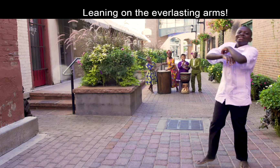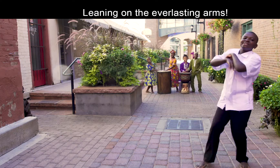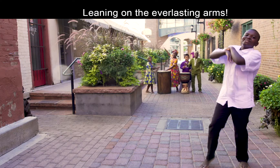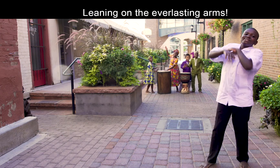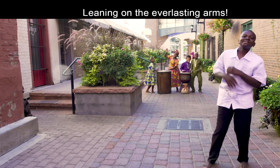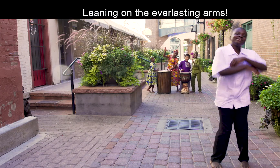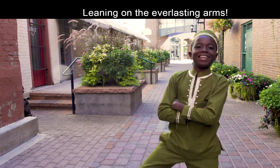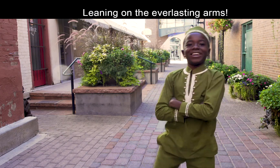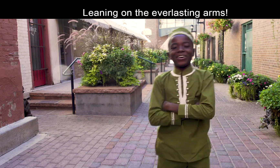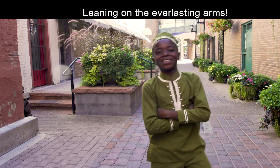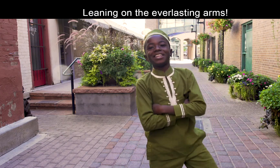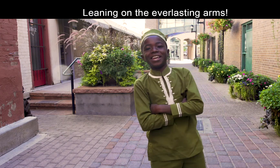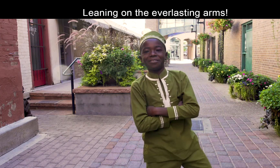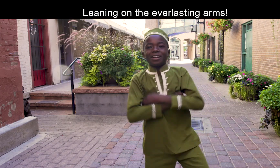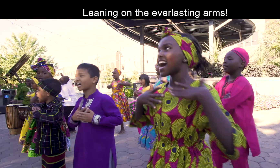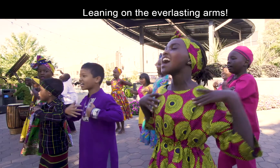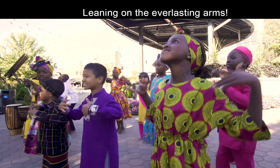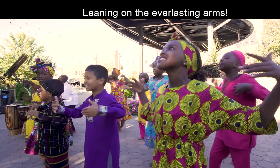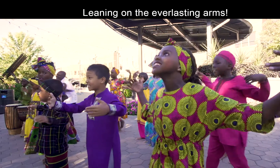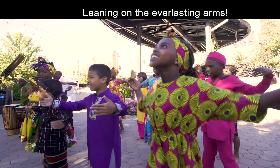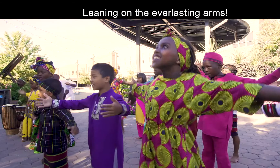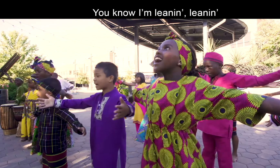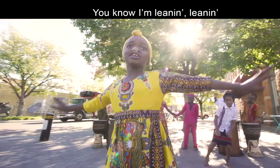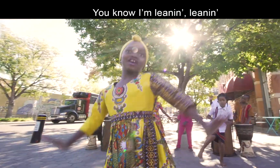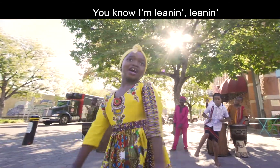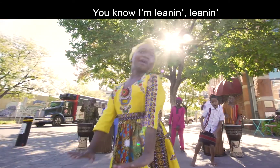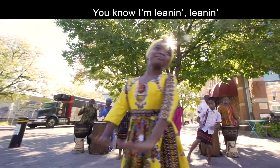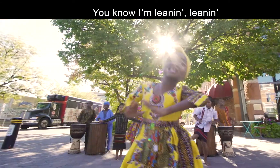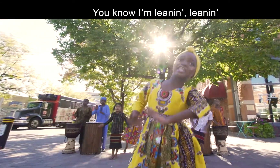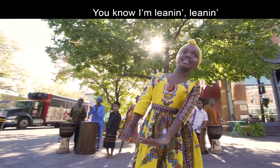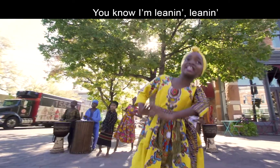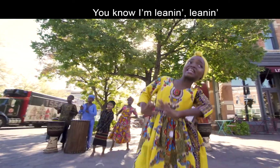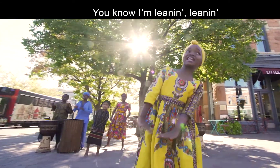Leaning, on the everlasting arms. You know I'm leaning, leaning